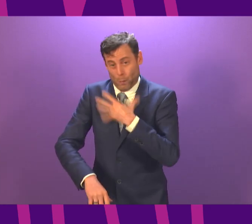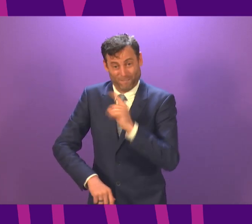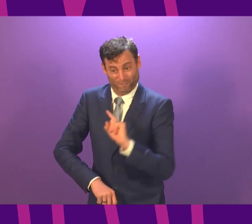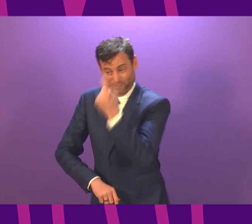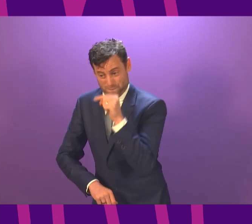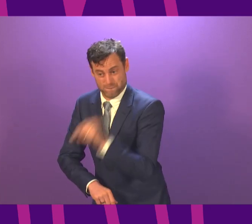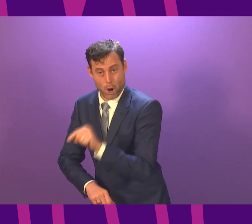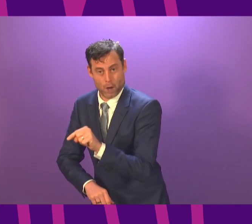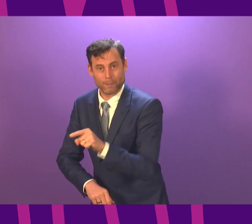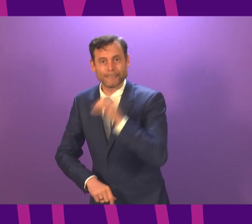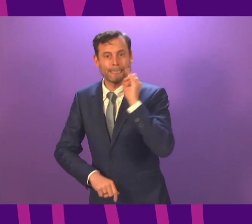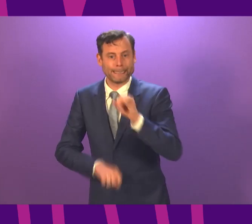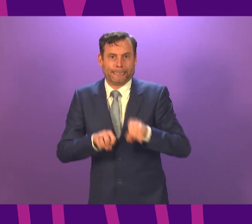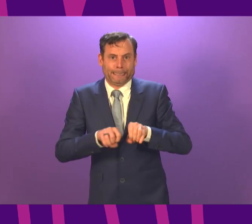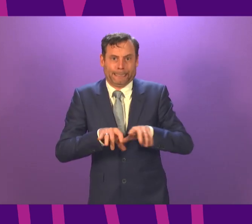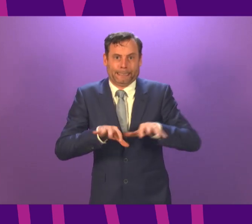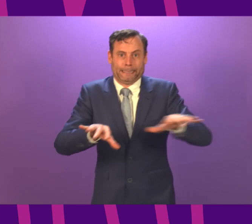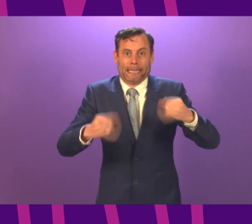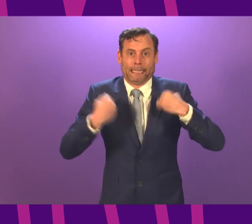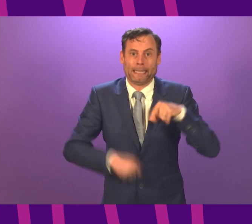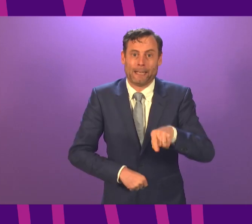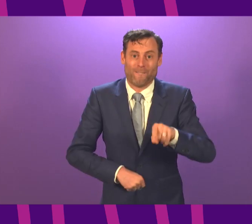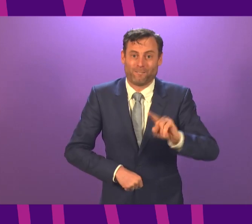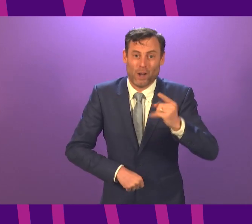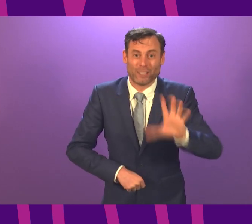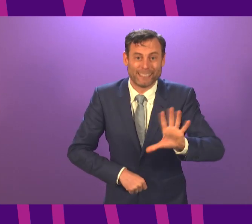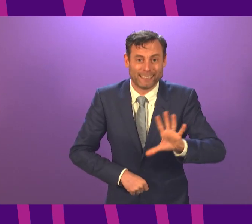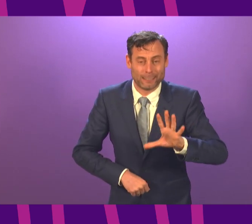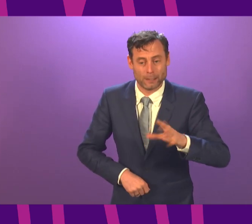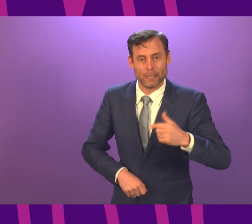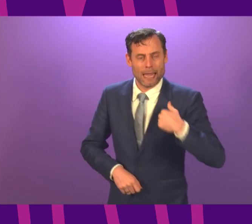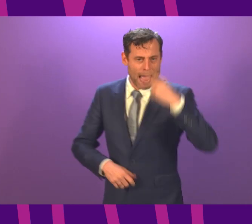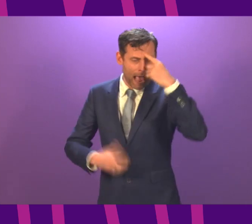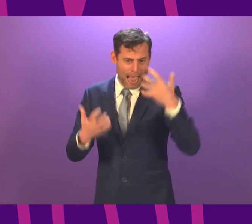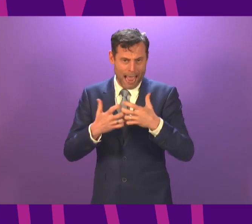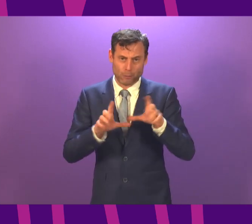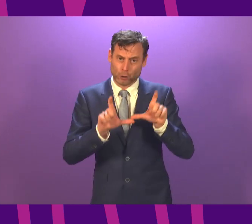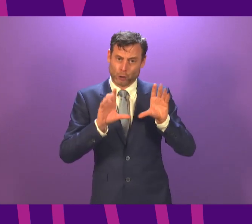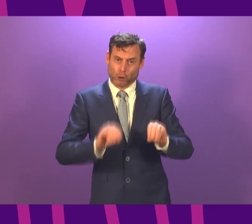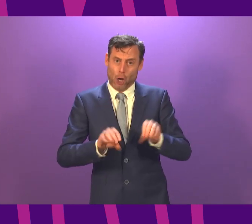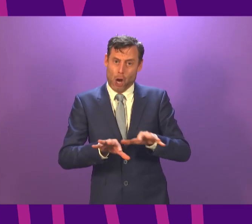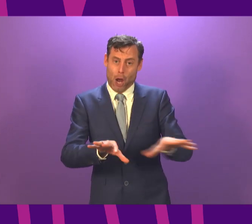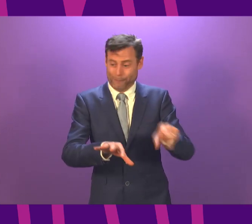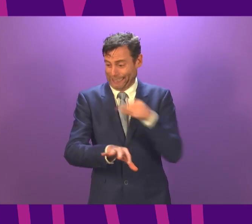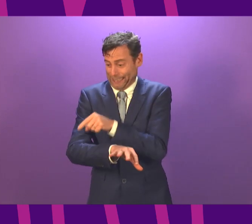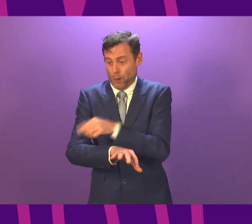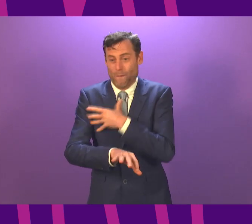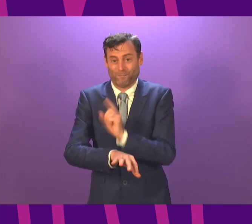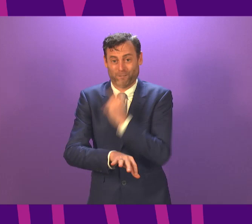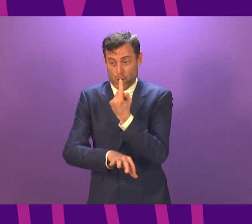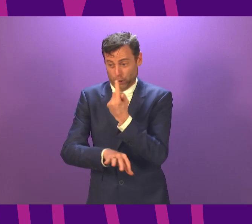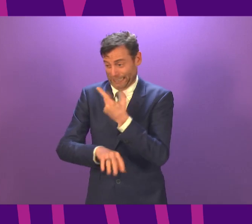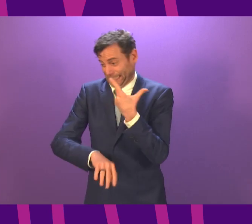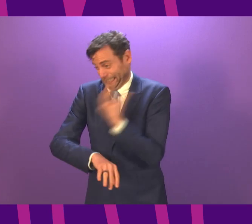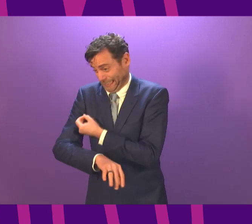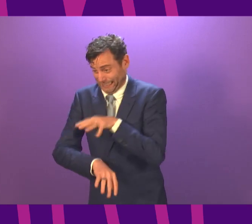why the government will be doing everything we can to vaccinate people as quickly as possible. And I will say more about that later. But in the other